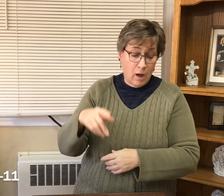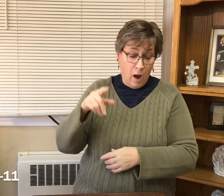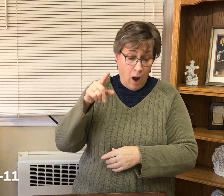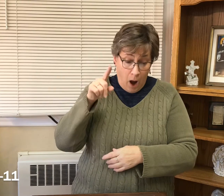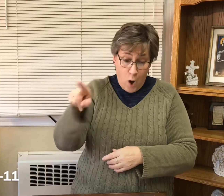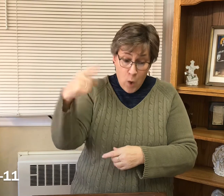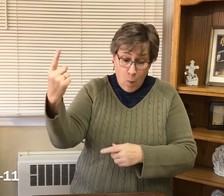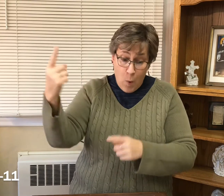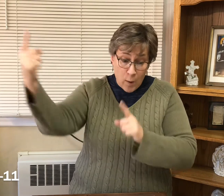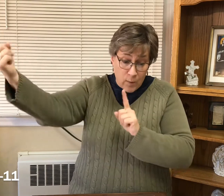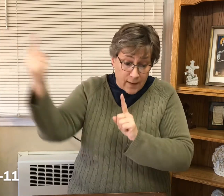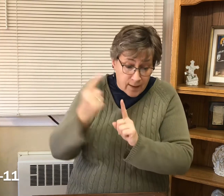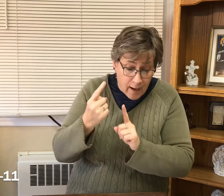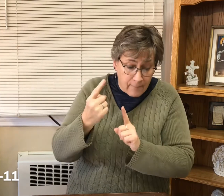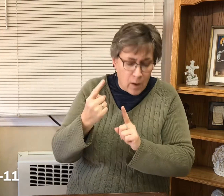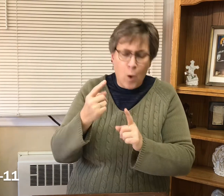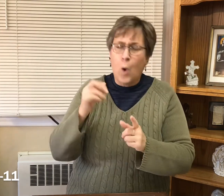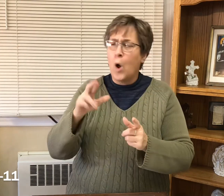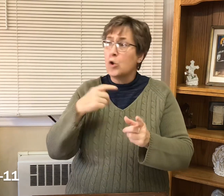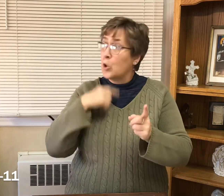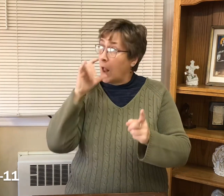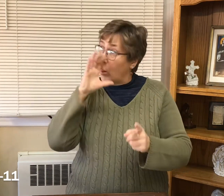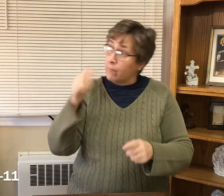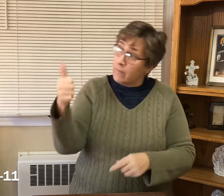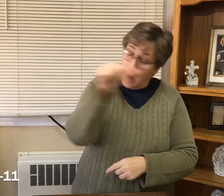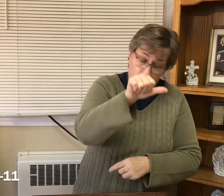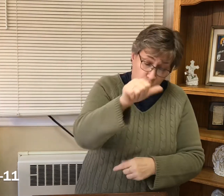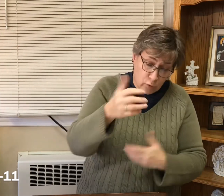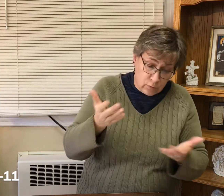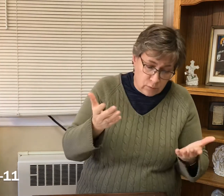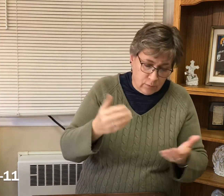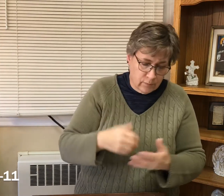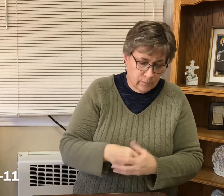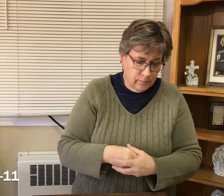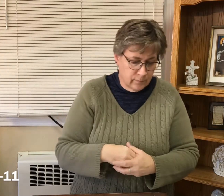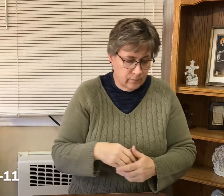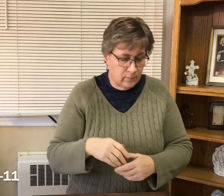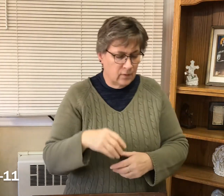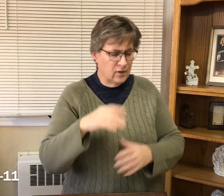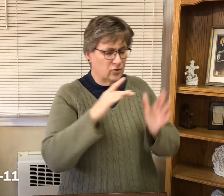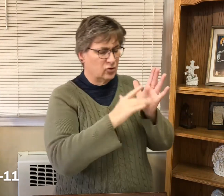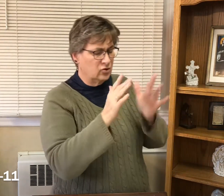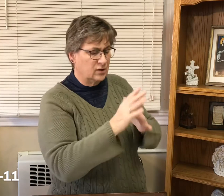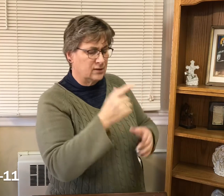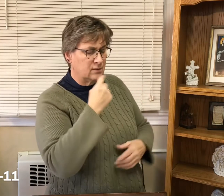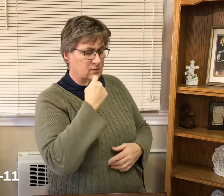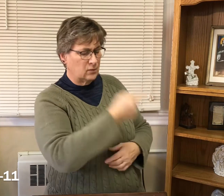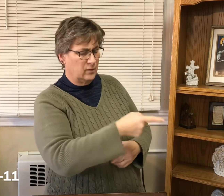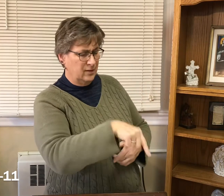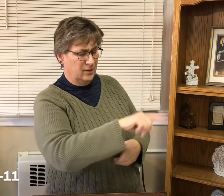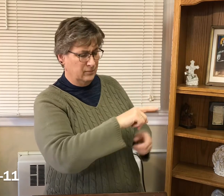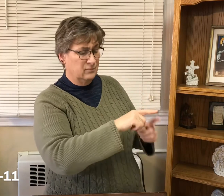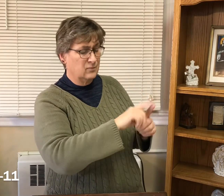Are you the one who is to come, or should we look for another? Jesus said to them in reply,